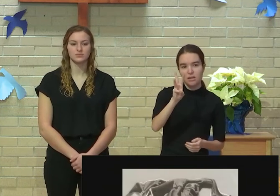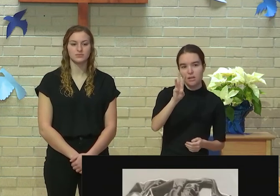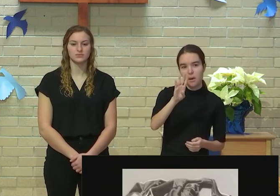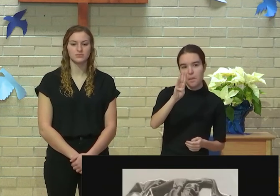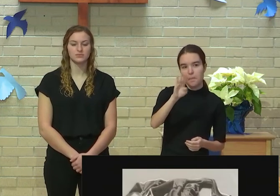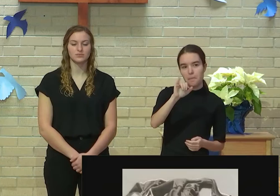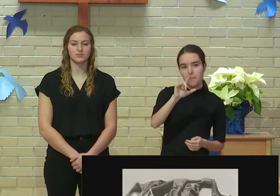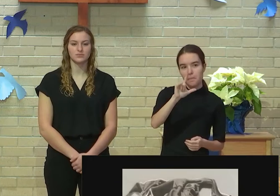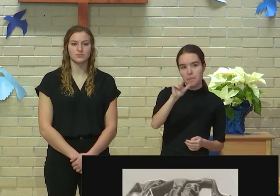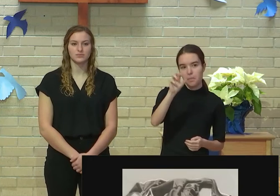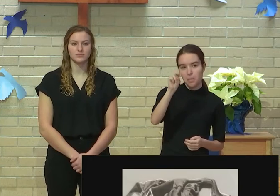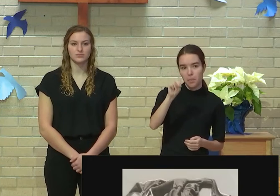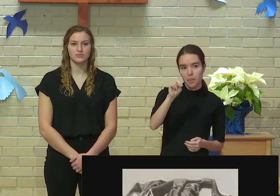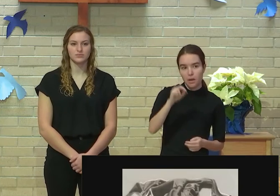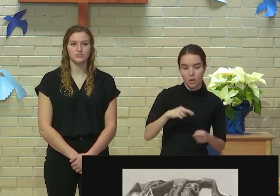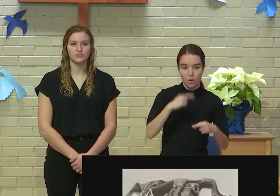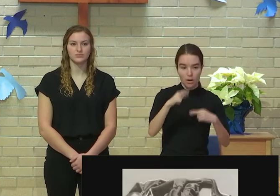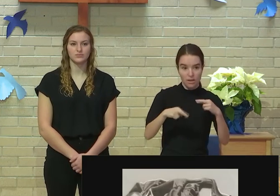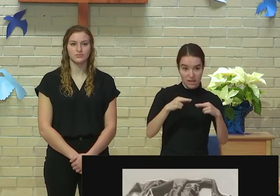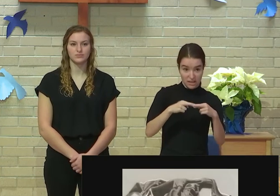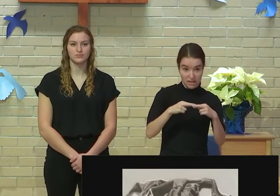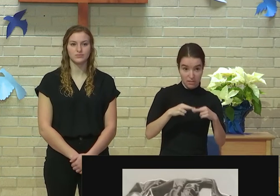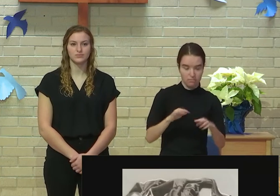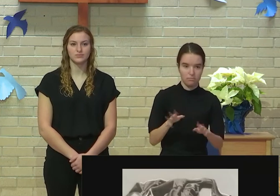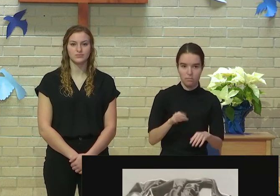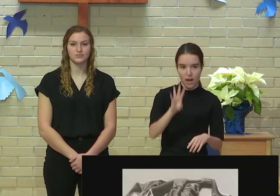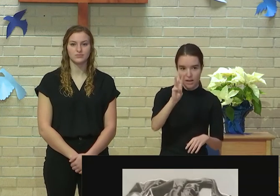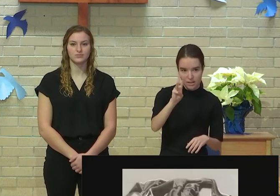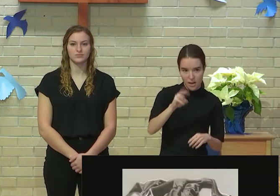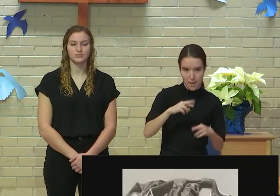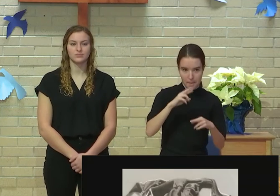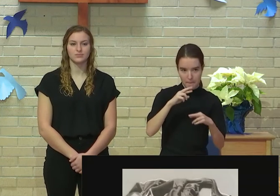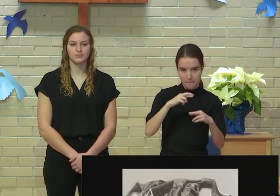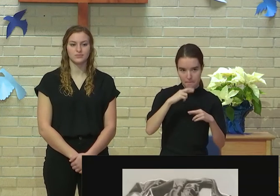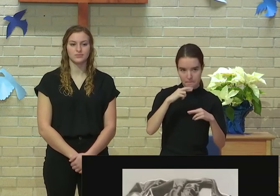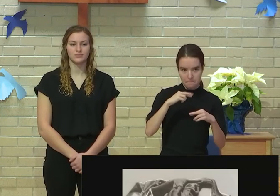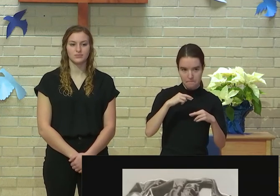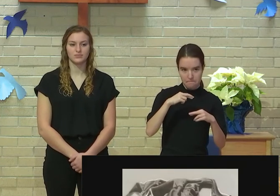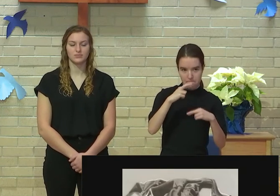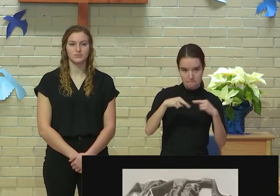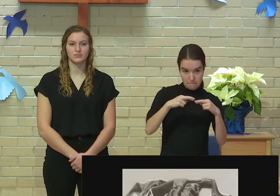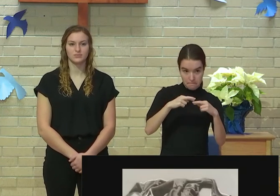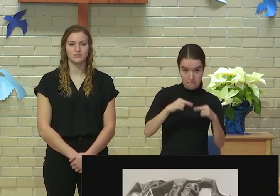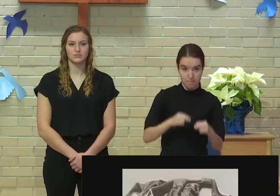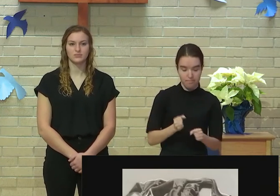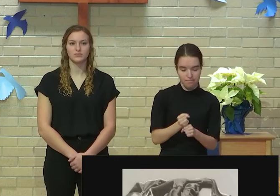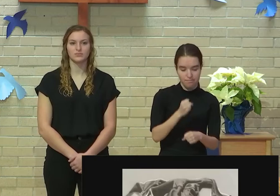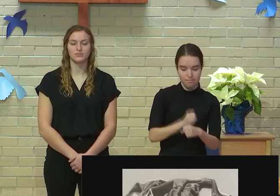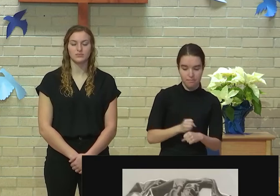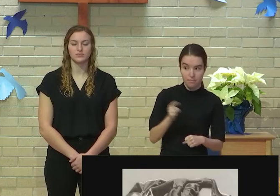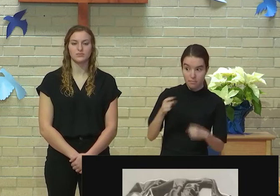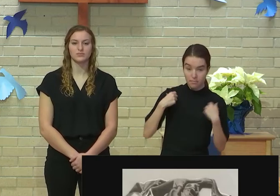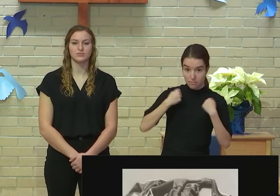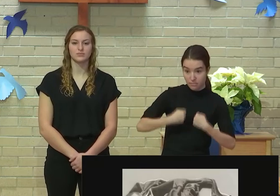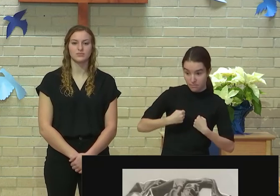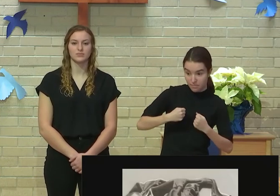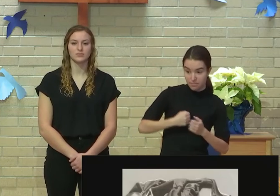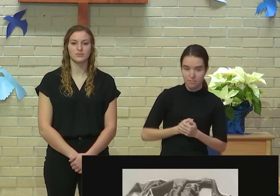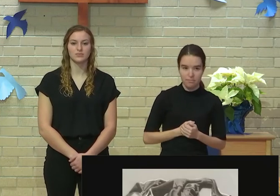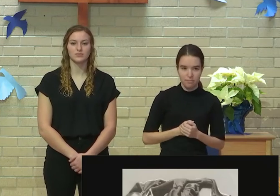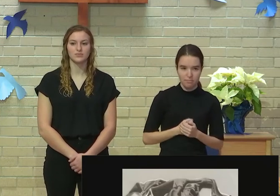six bottles were recycled to make this vest. And I was just going to run with that at first. I was going to make